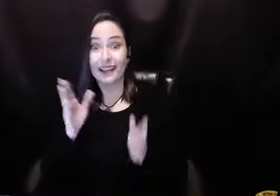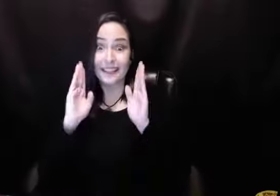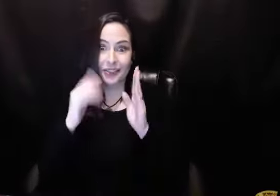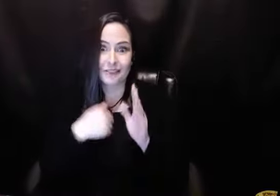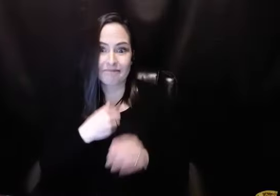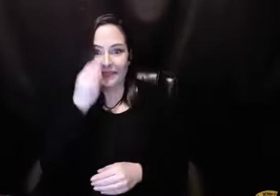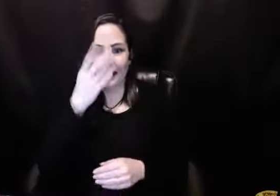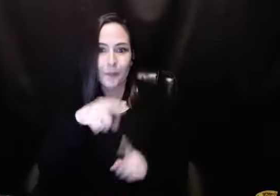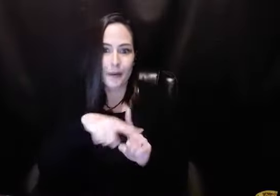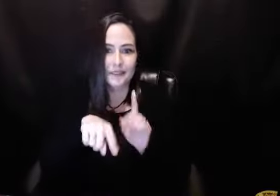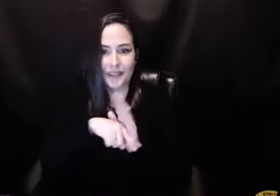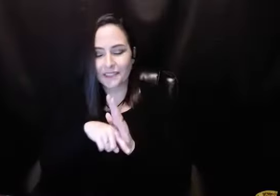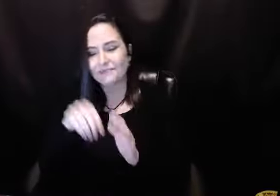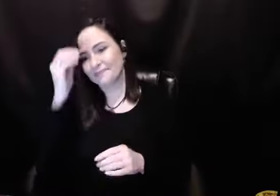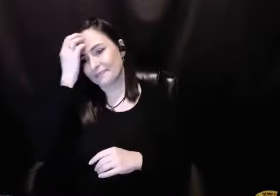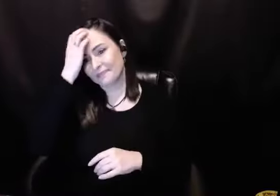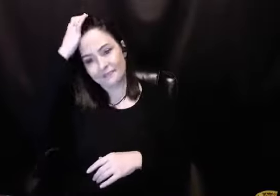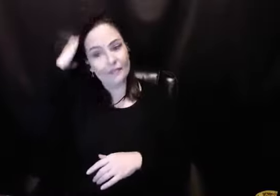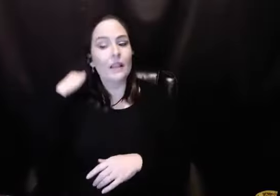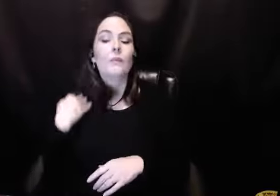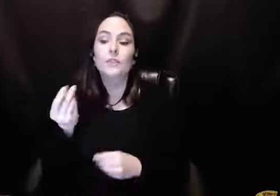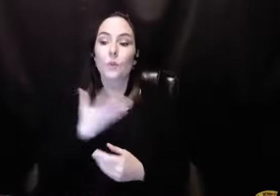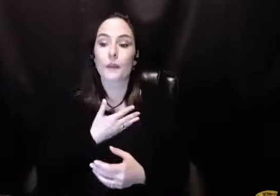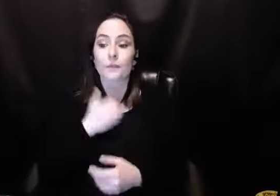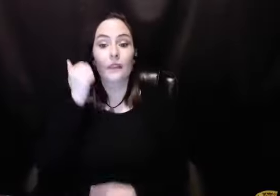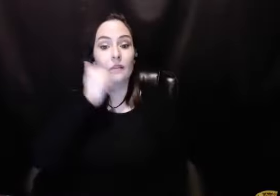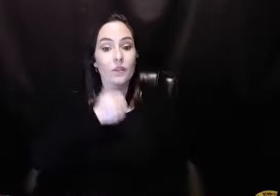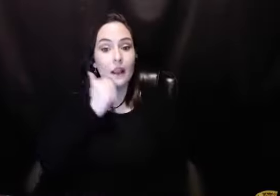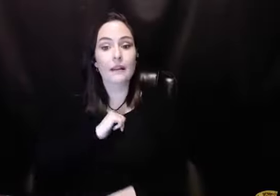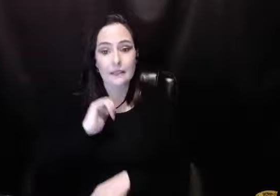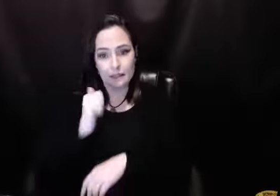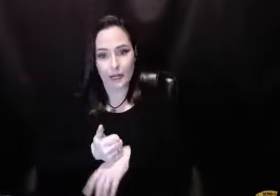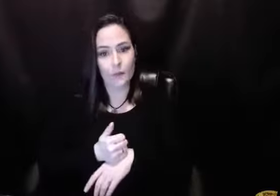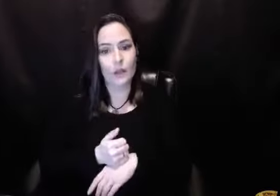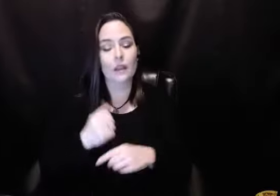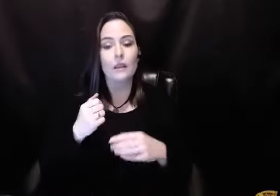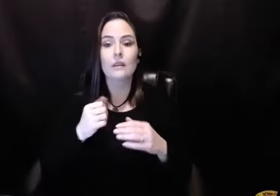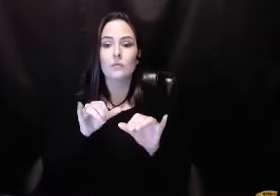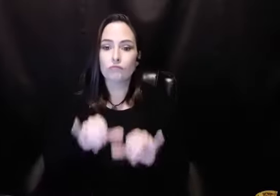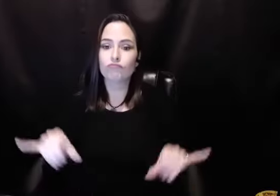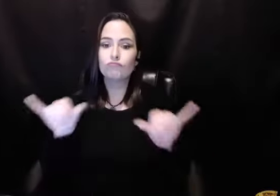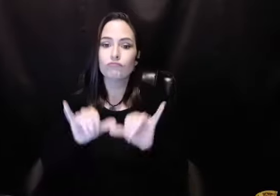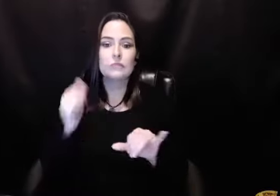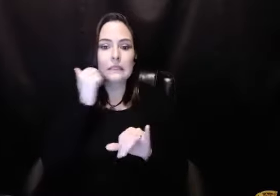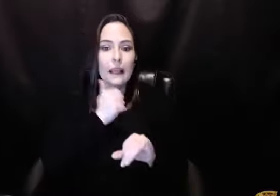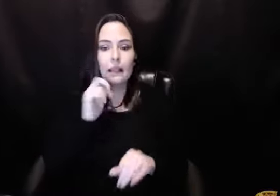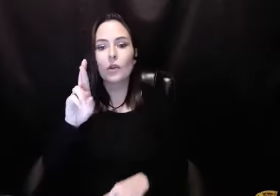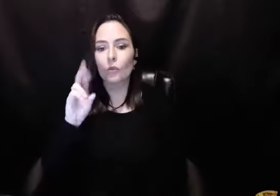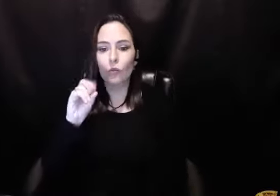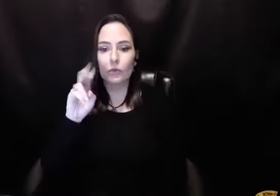Attention any way you can get it. One of the things she told me to do right from the very, very beginning was establish a daily routine.